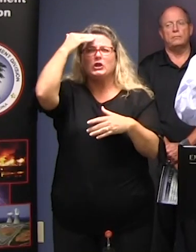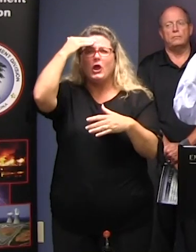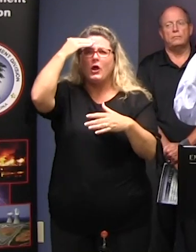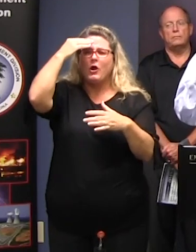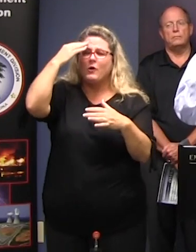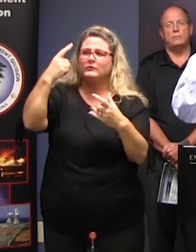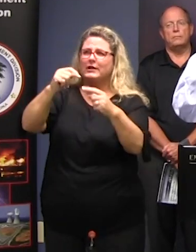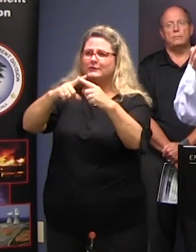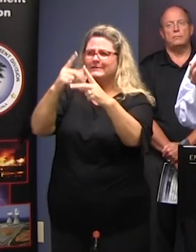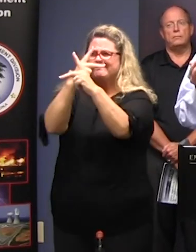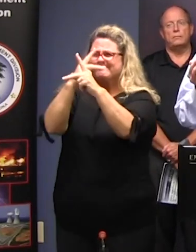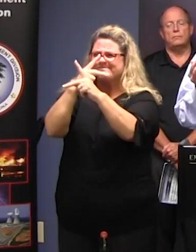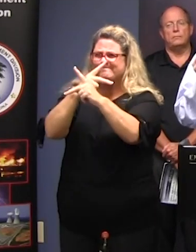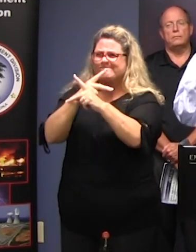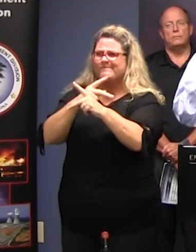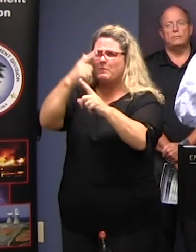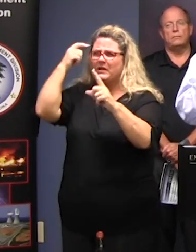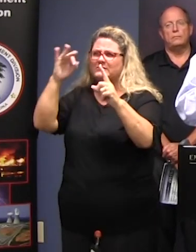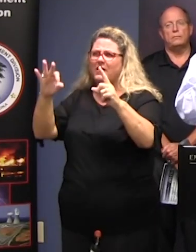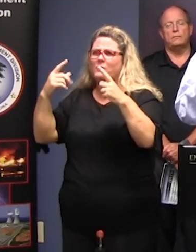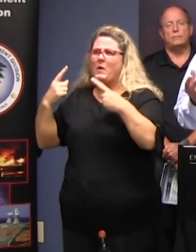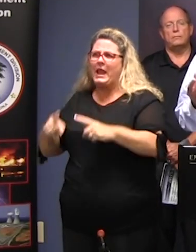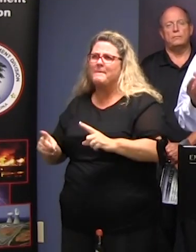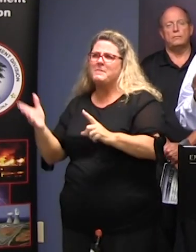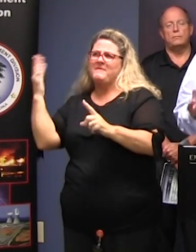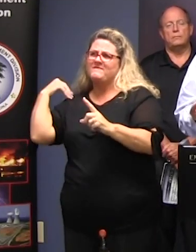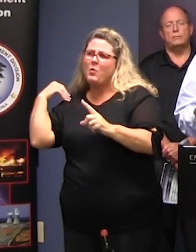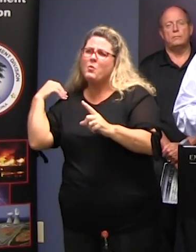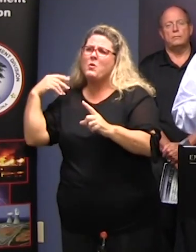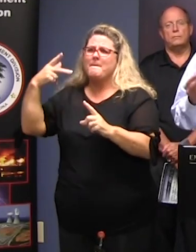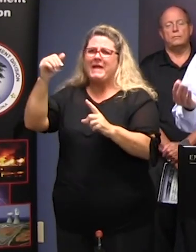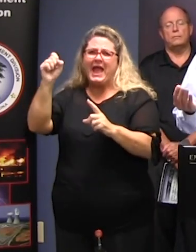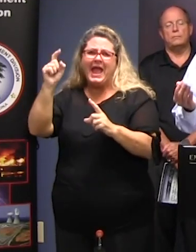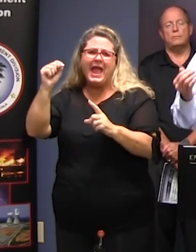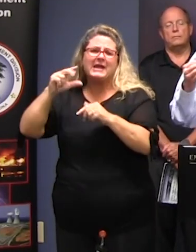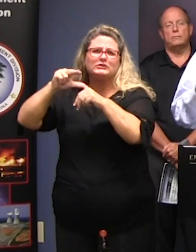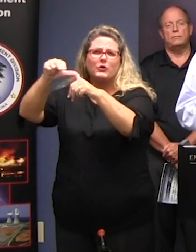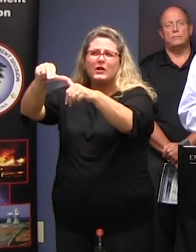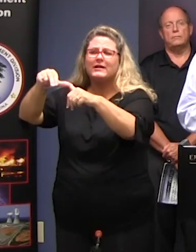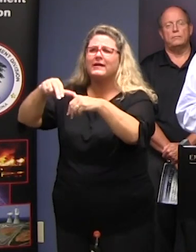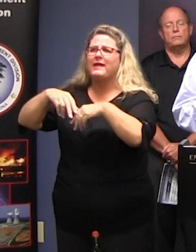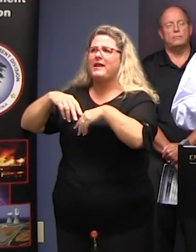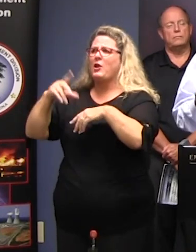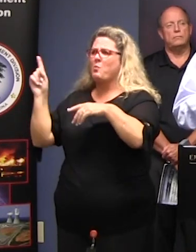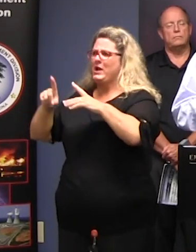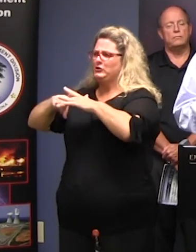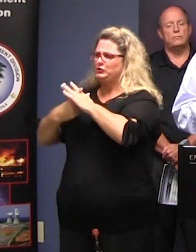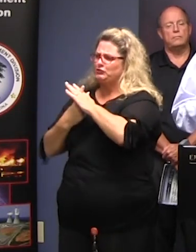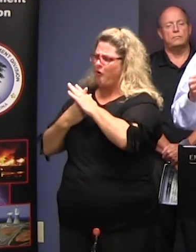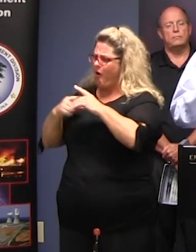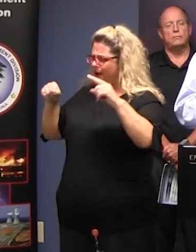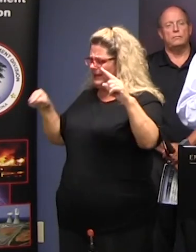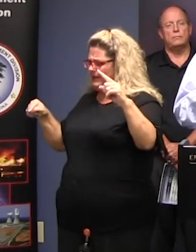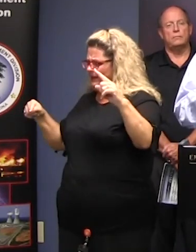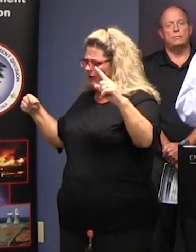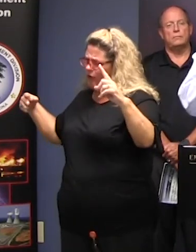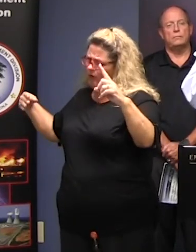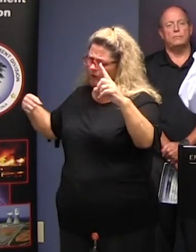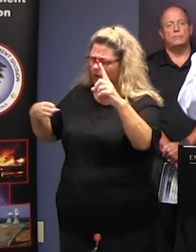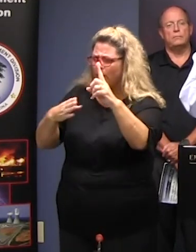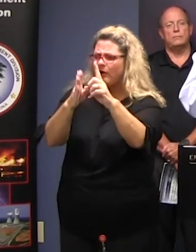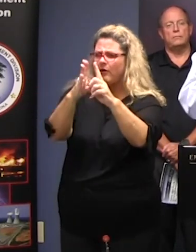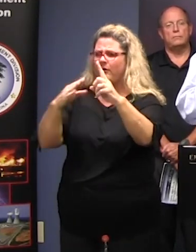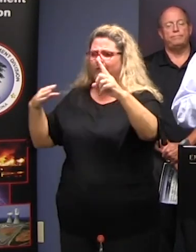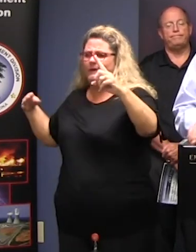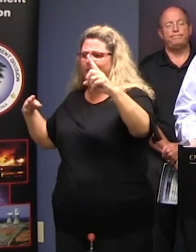calculate based on past records We've looked at records of past hurricanes where they began where they ended up what their strengths were And you can see